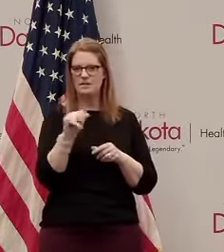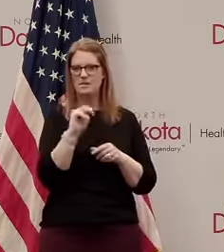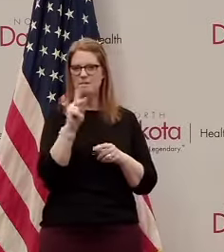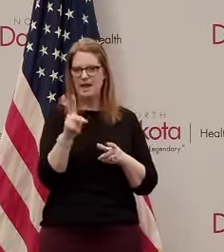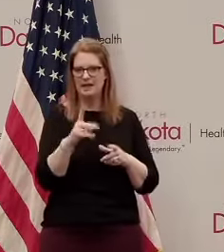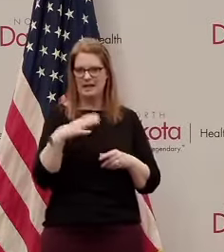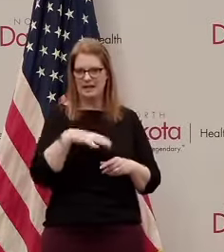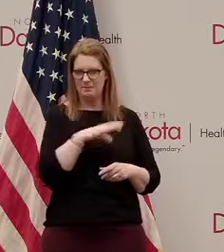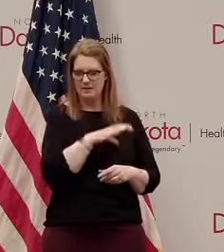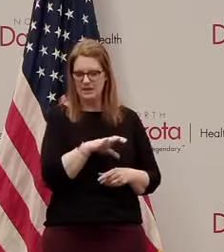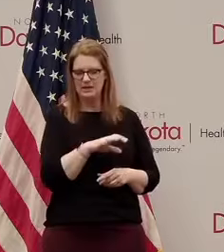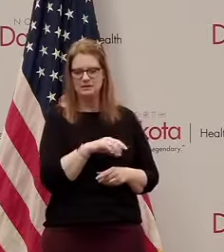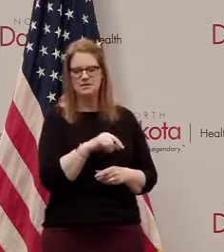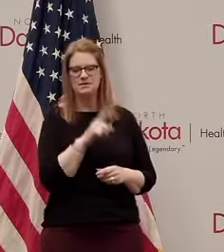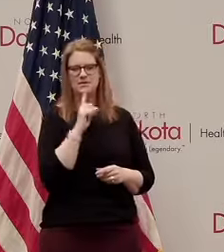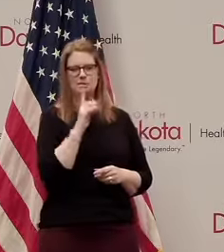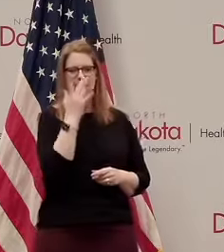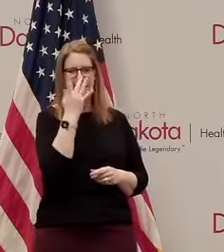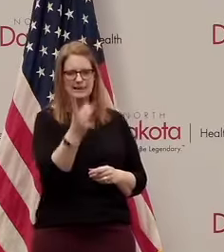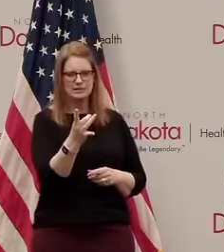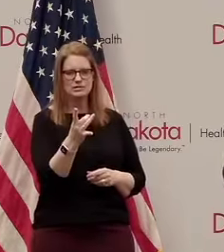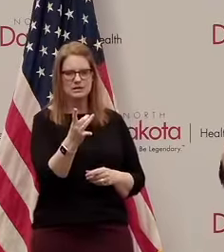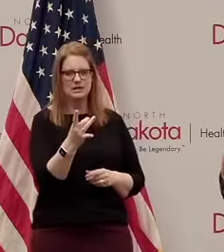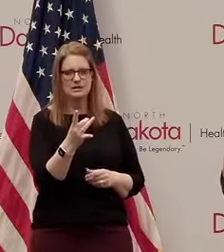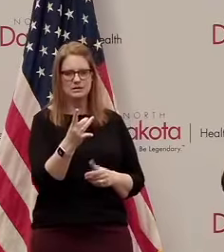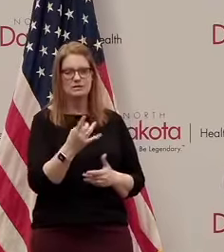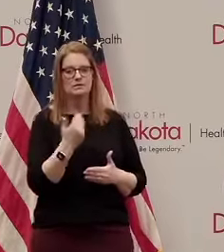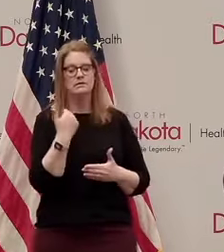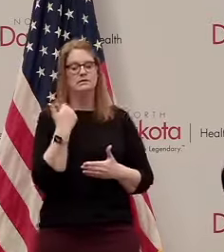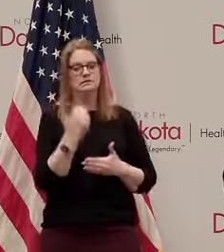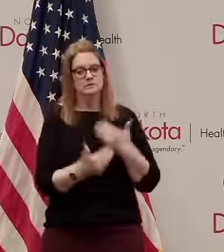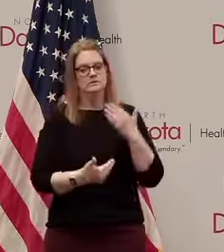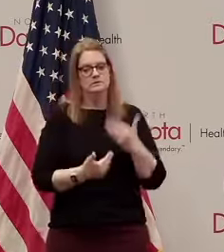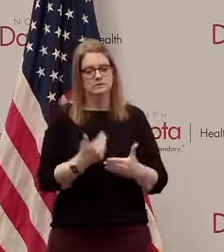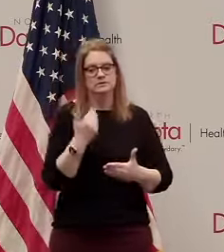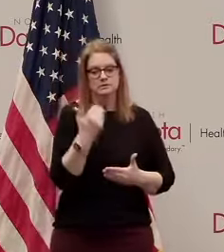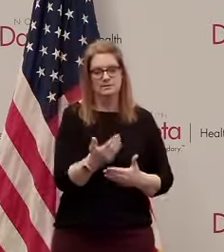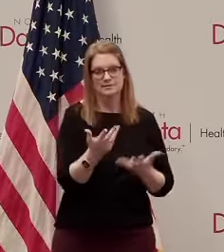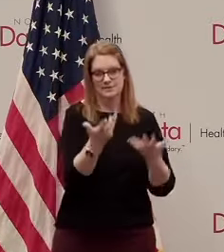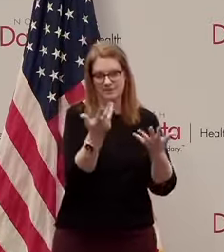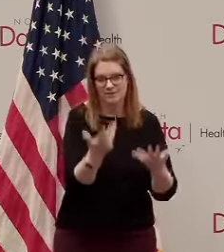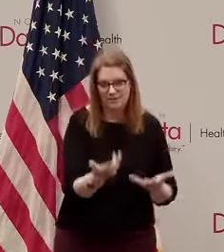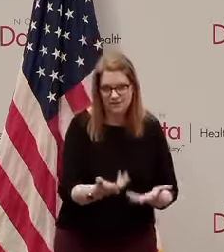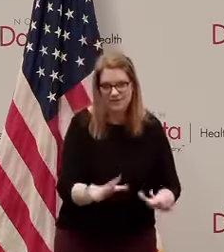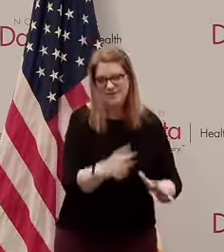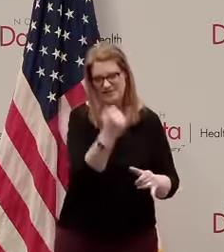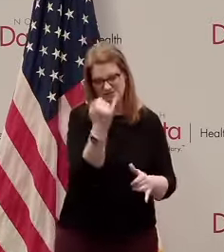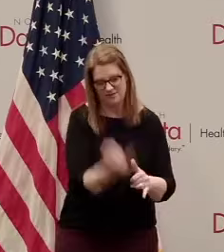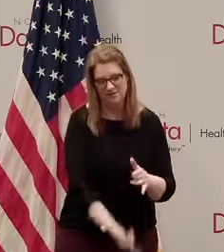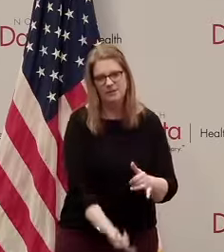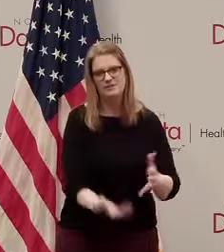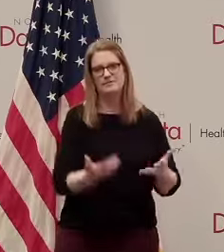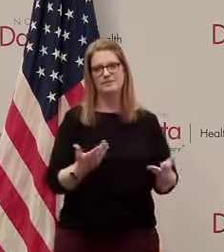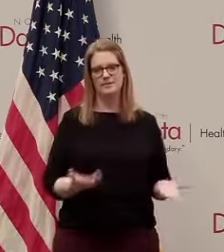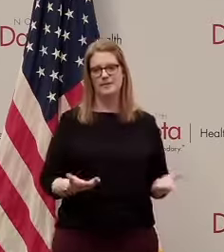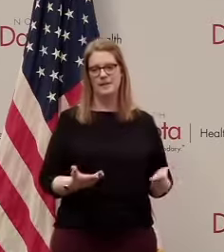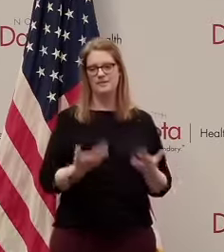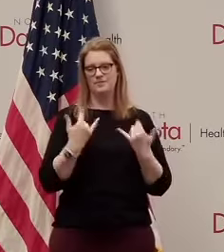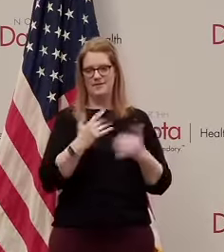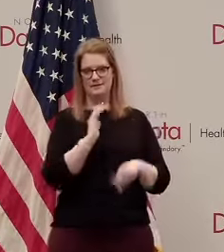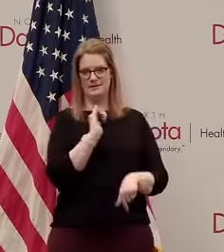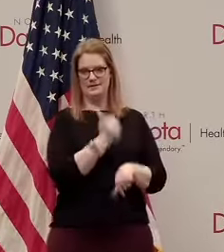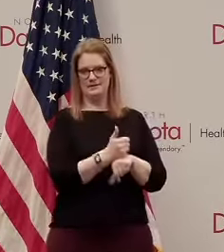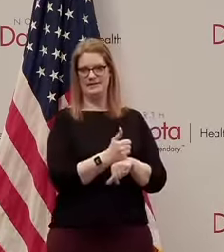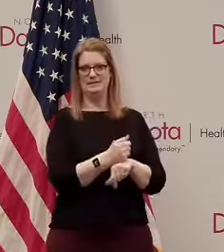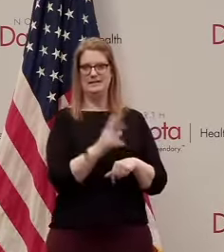interesting heavy lift to see that through to legislation to finality and now as we've been as it's been implemented